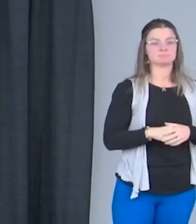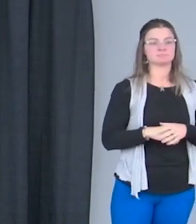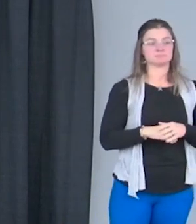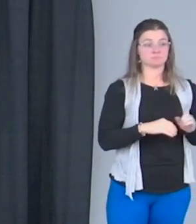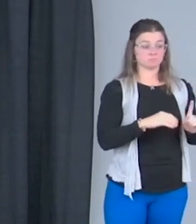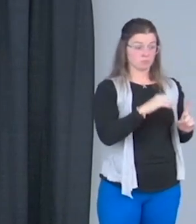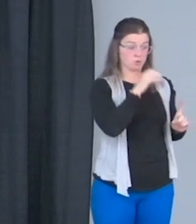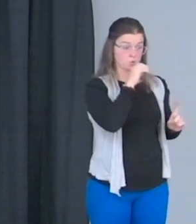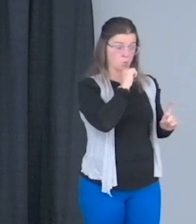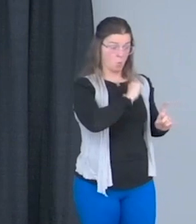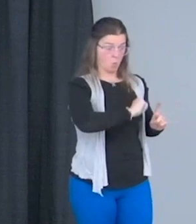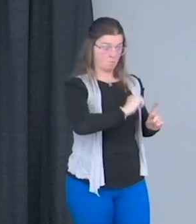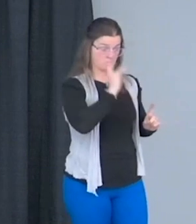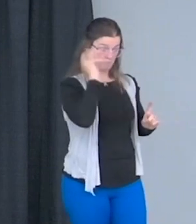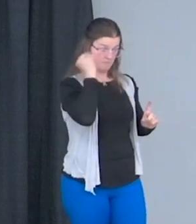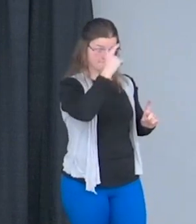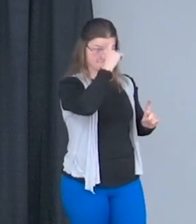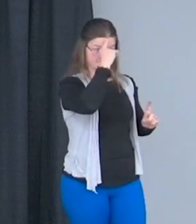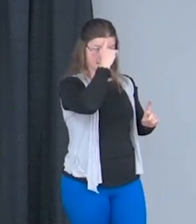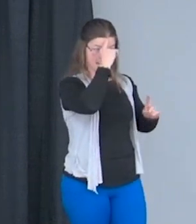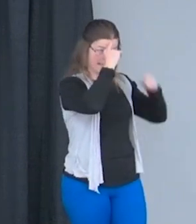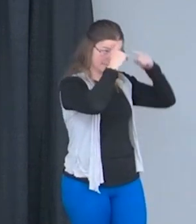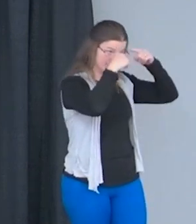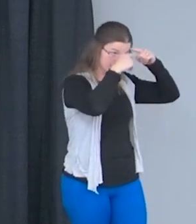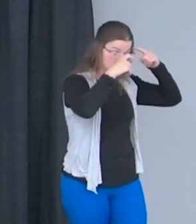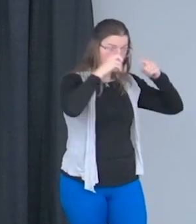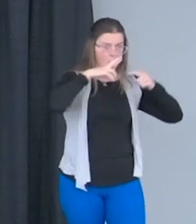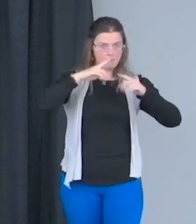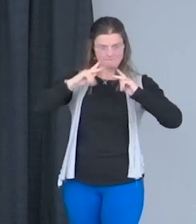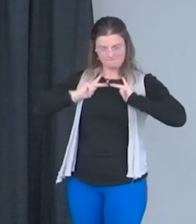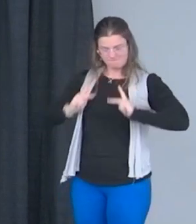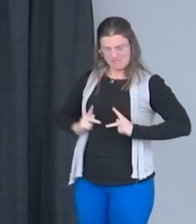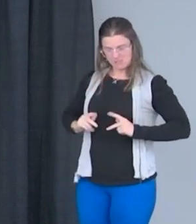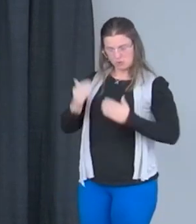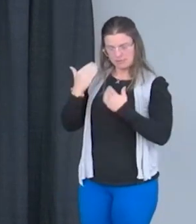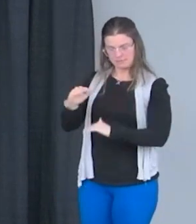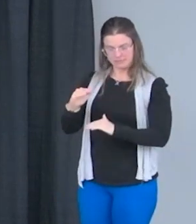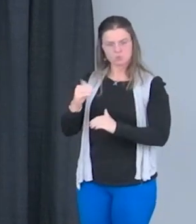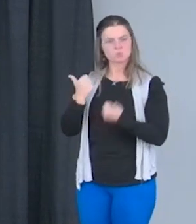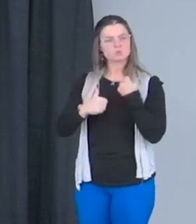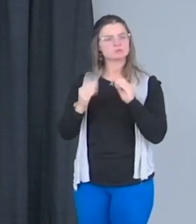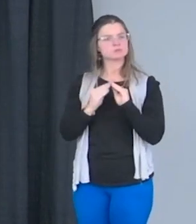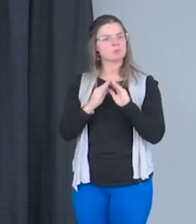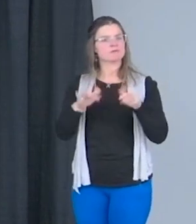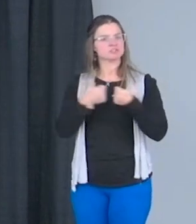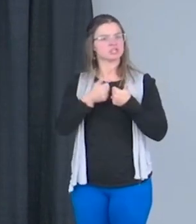old mindset or your physical limitation? What's more difficult?